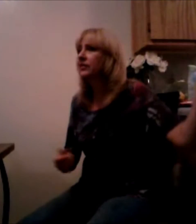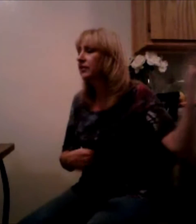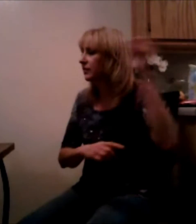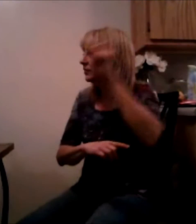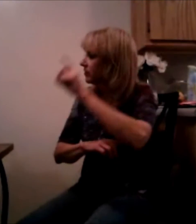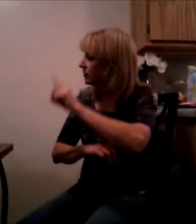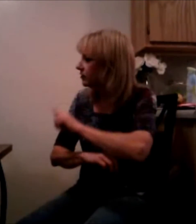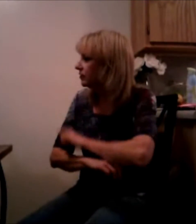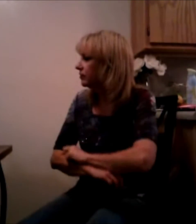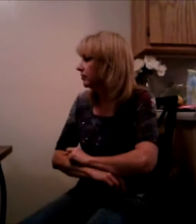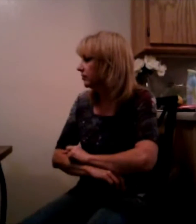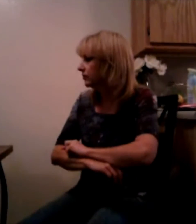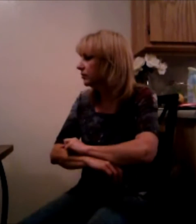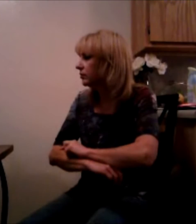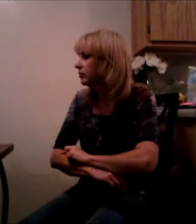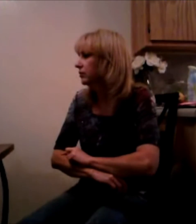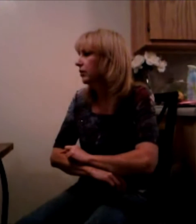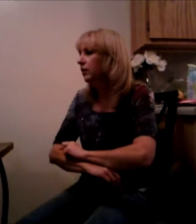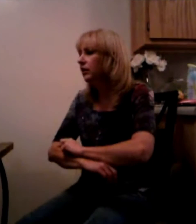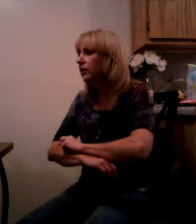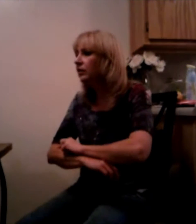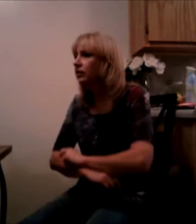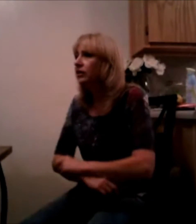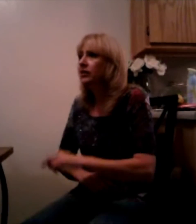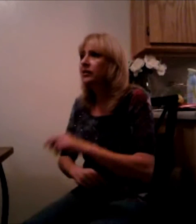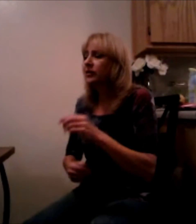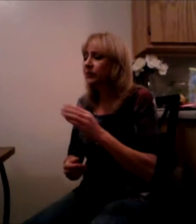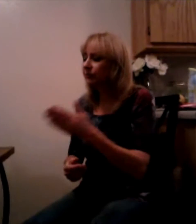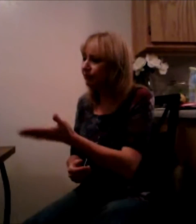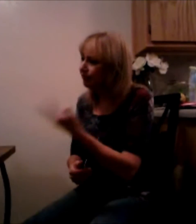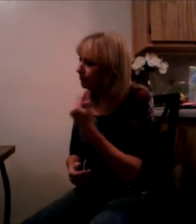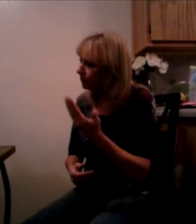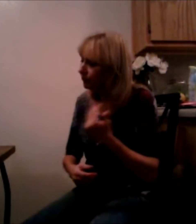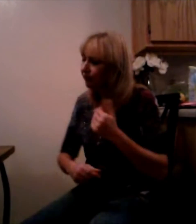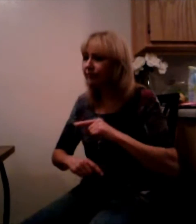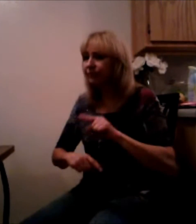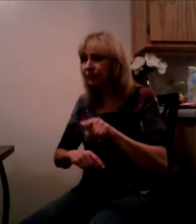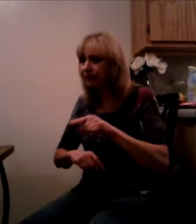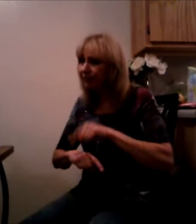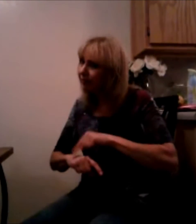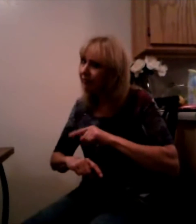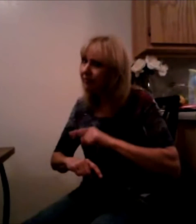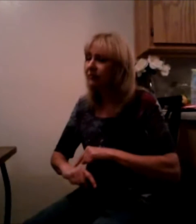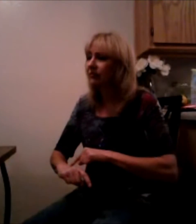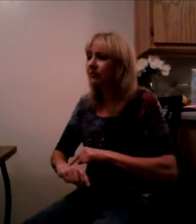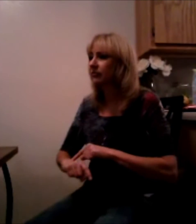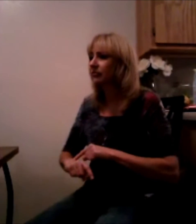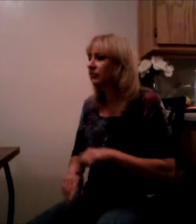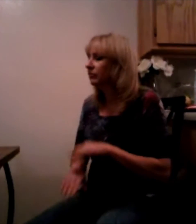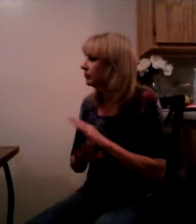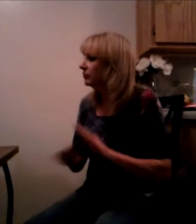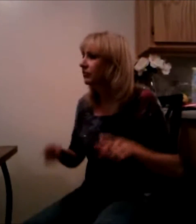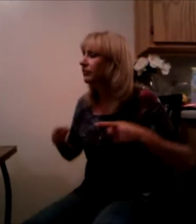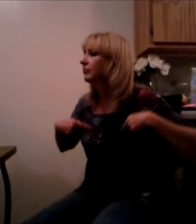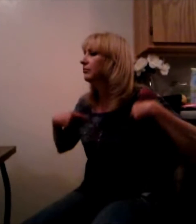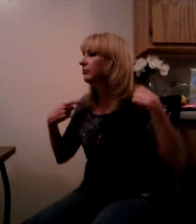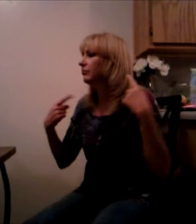or take your time Don't live too fast